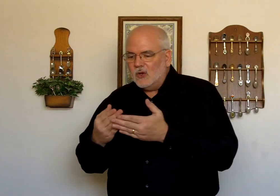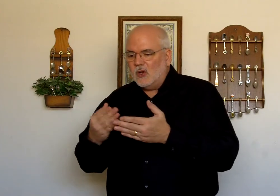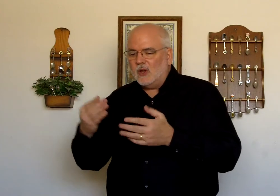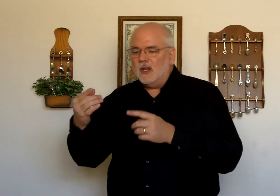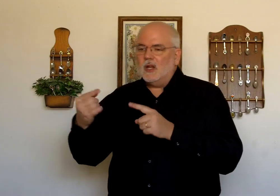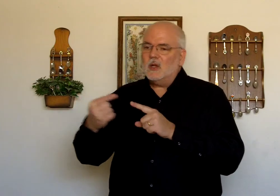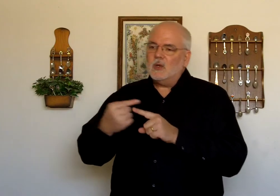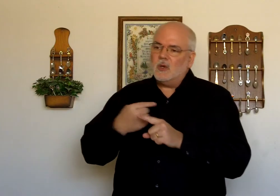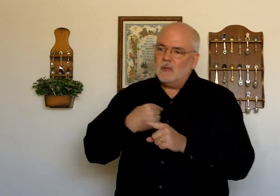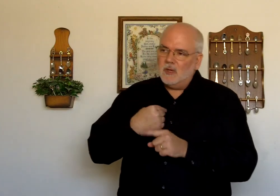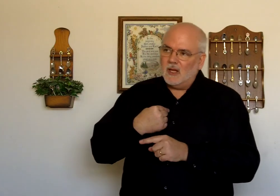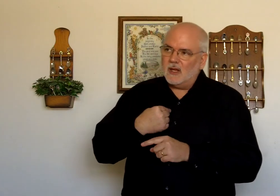Good. To me.